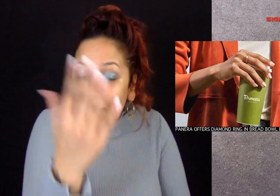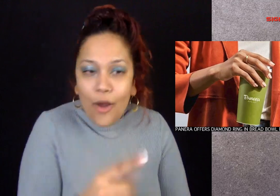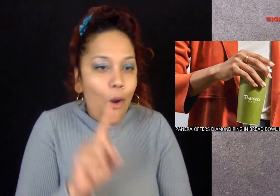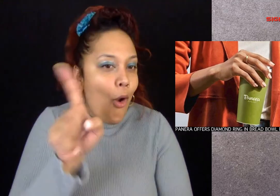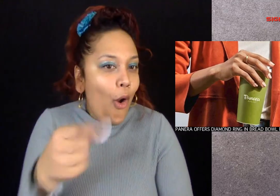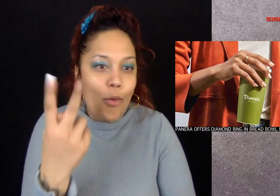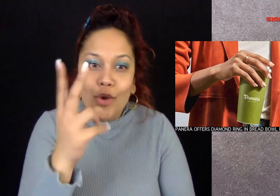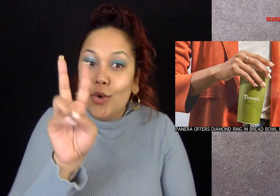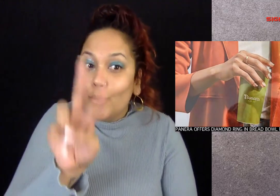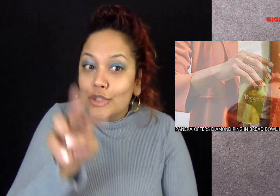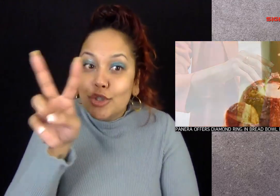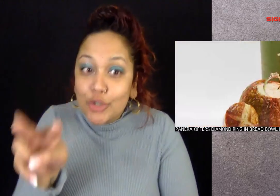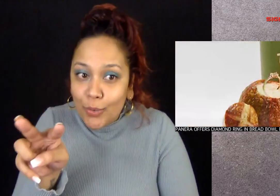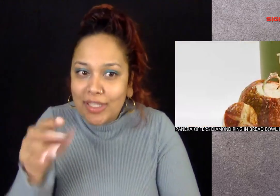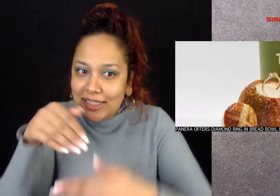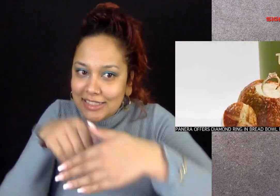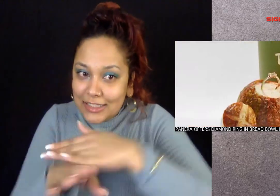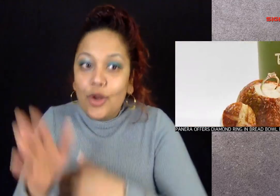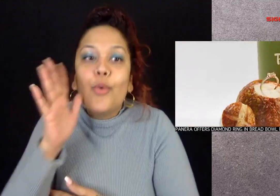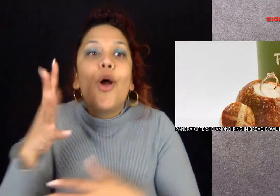Only 22 entries will win.